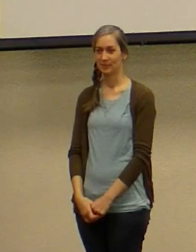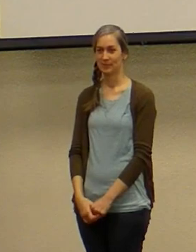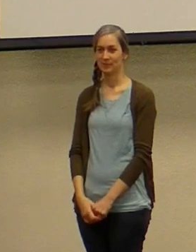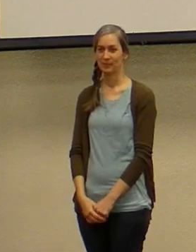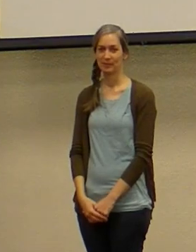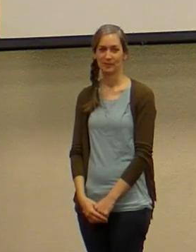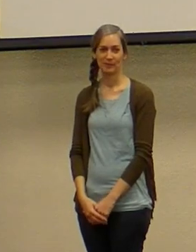have